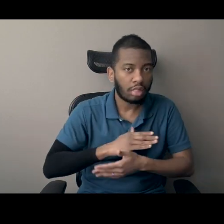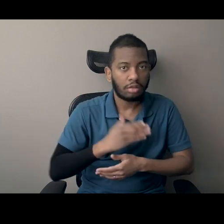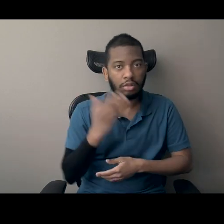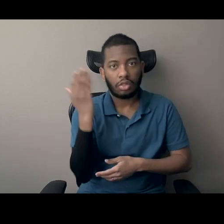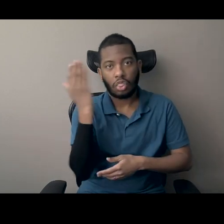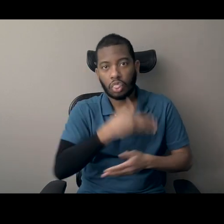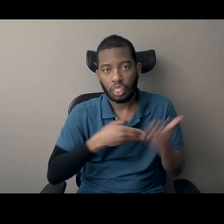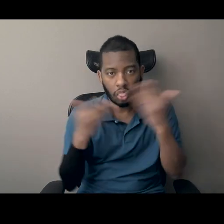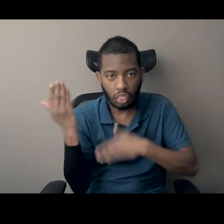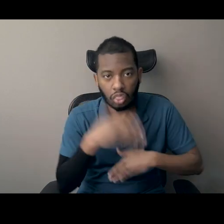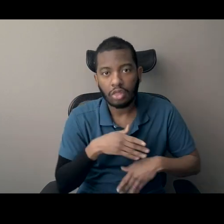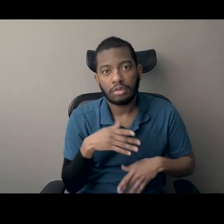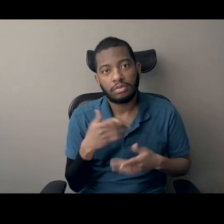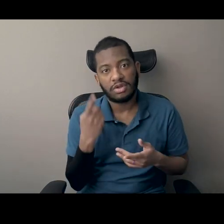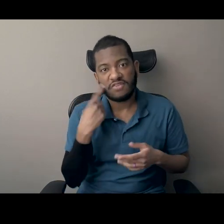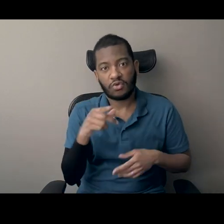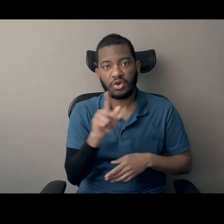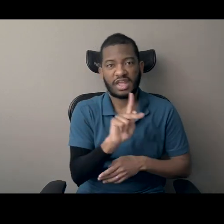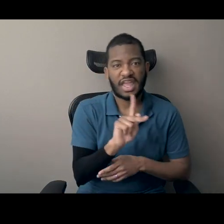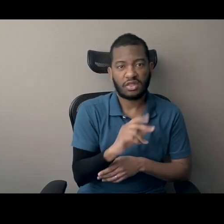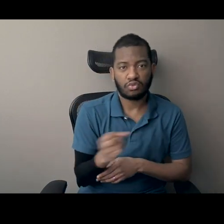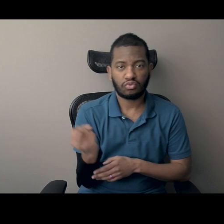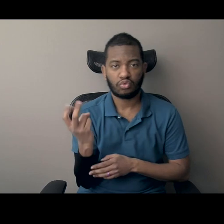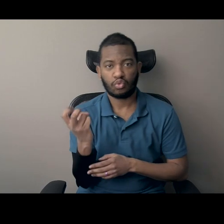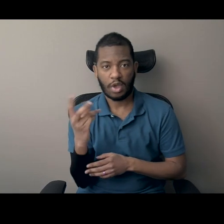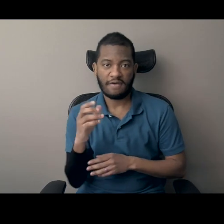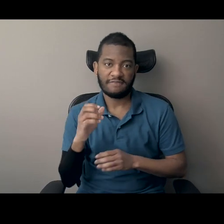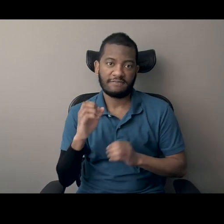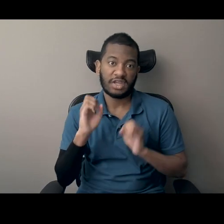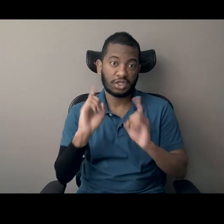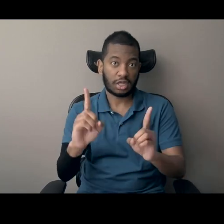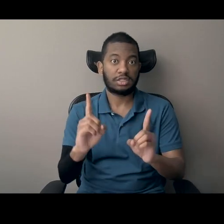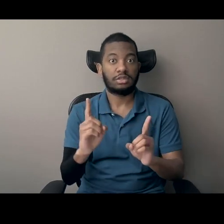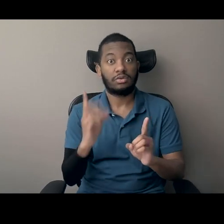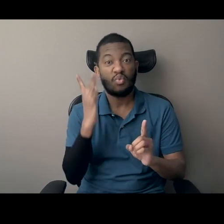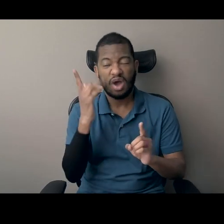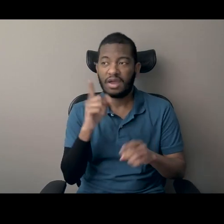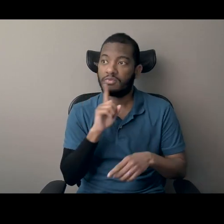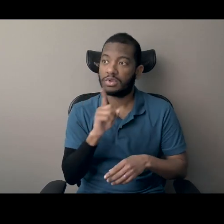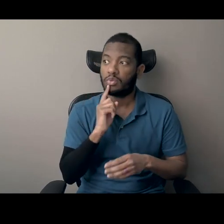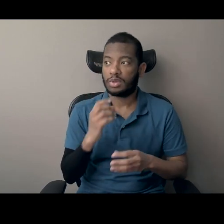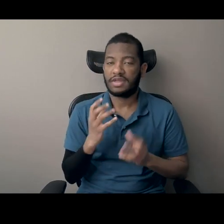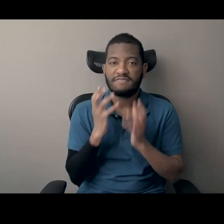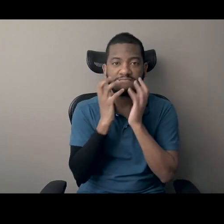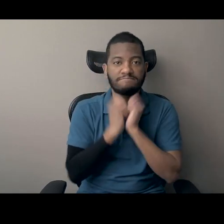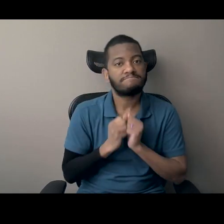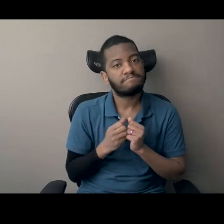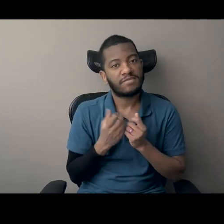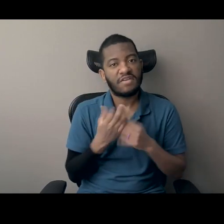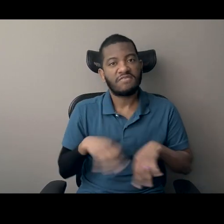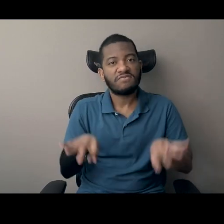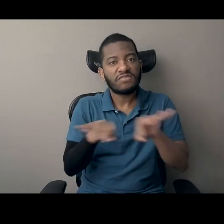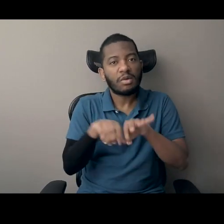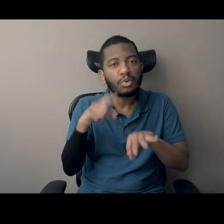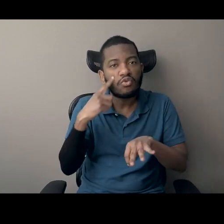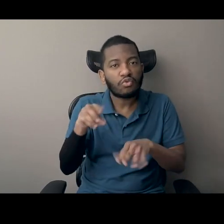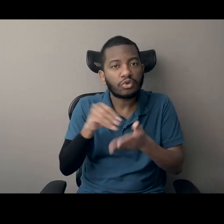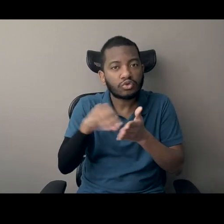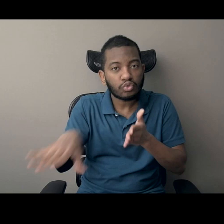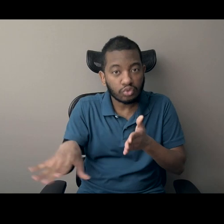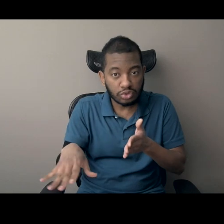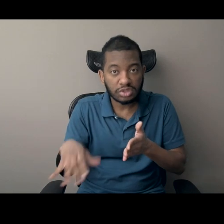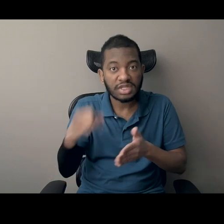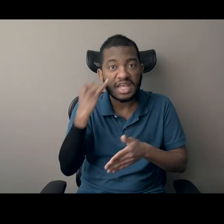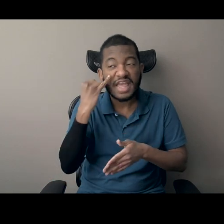in large part because of its value to us and to our students. Because learning about it encourages us to question the status quo and work